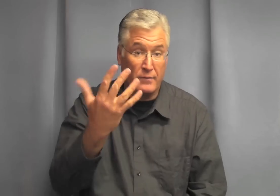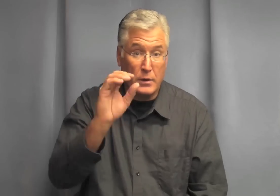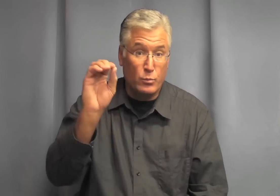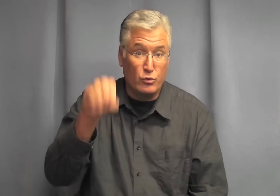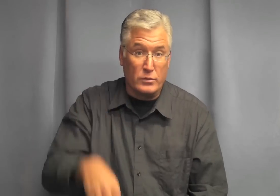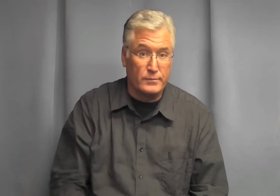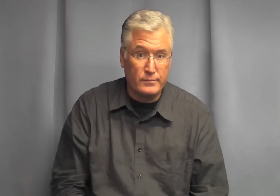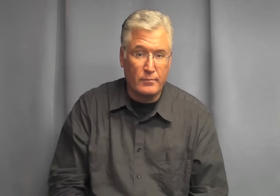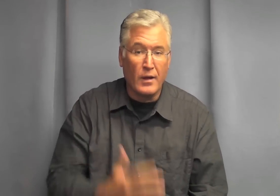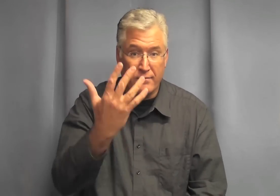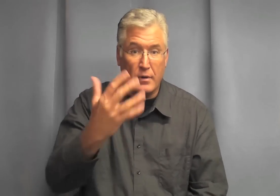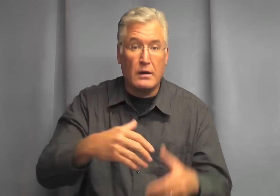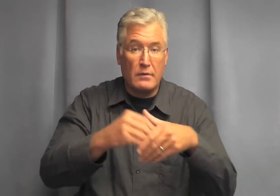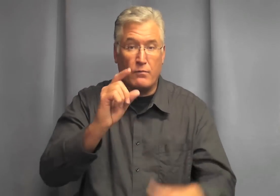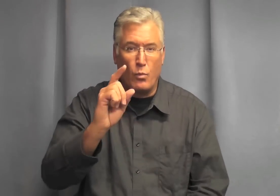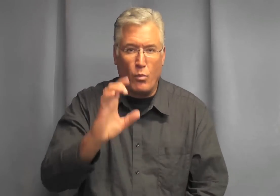five percent that's it